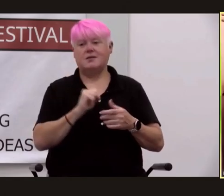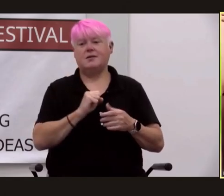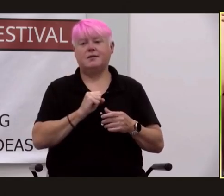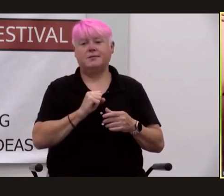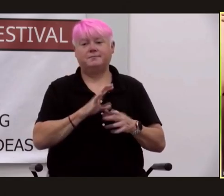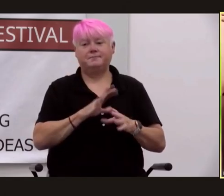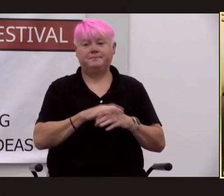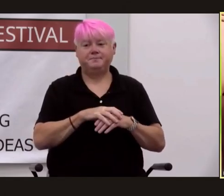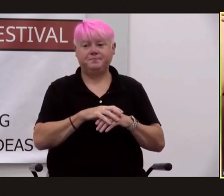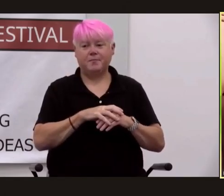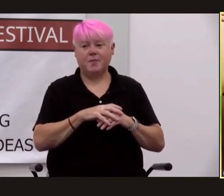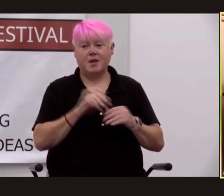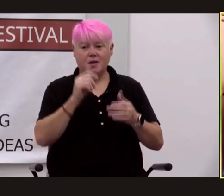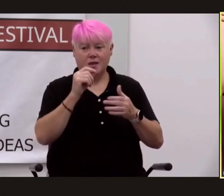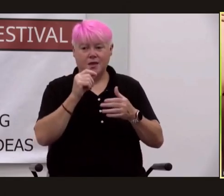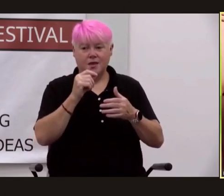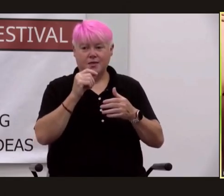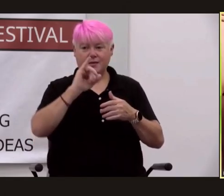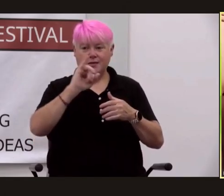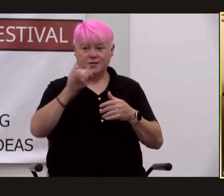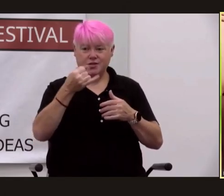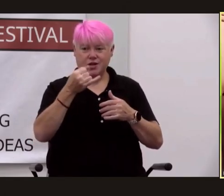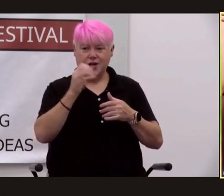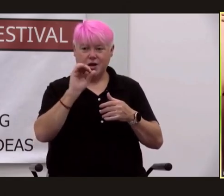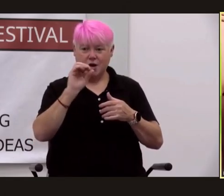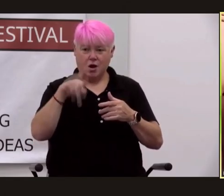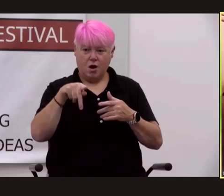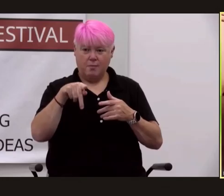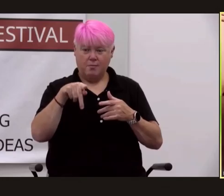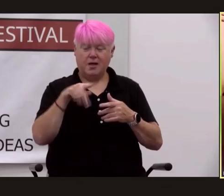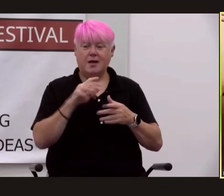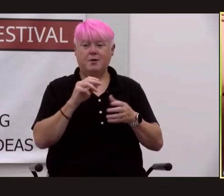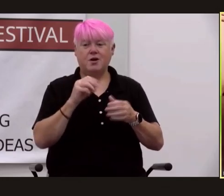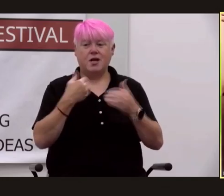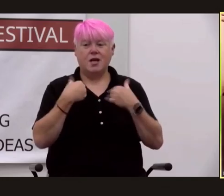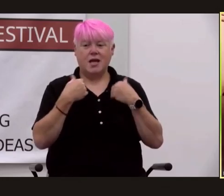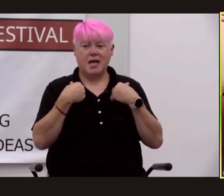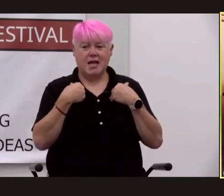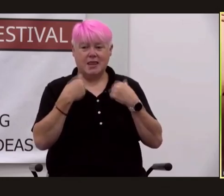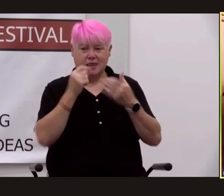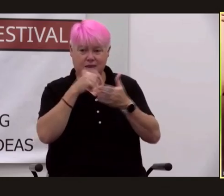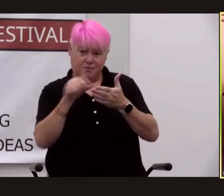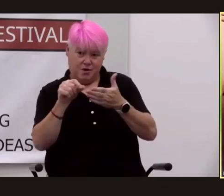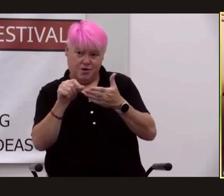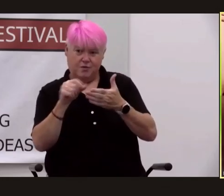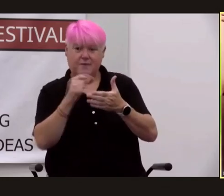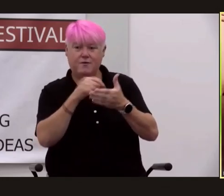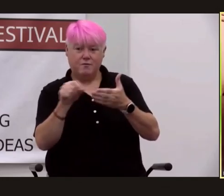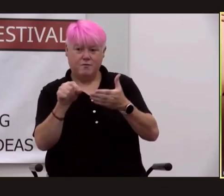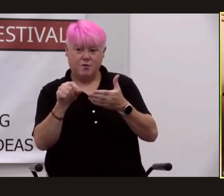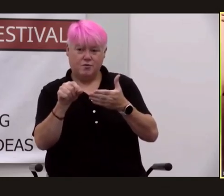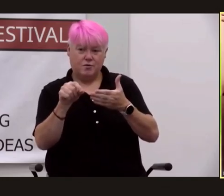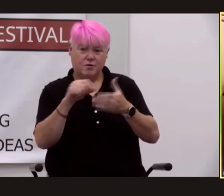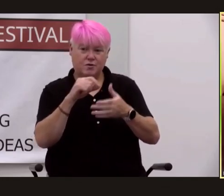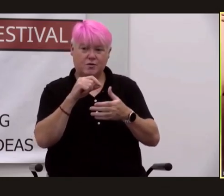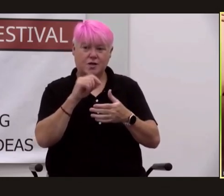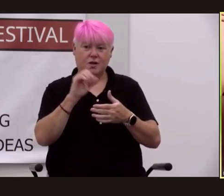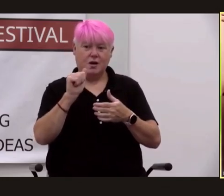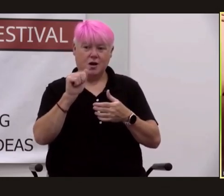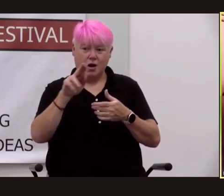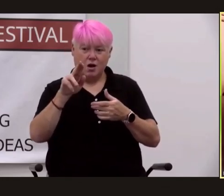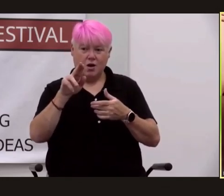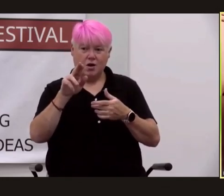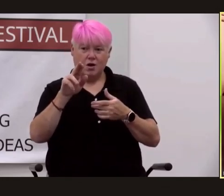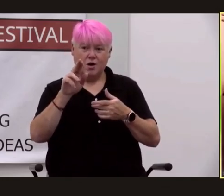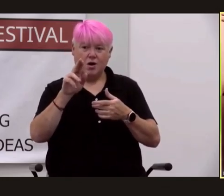written of he was amongst the main characters the manhattan project he was the only one who never wrote an autobiography which is one of the